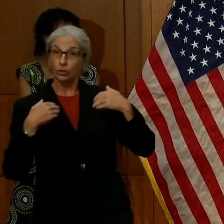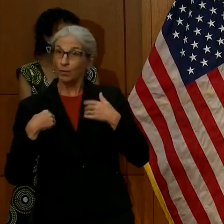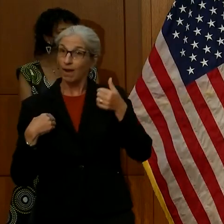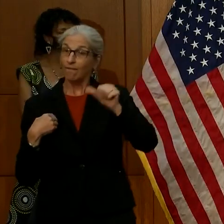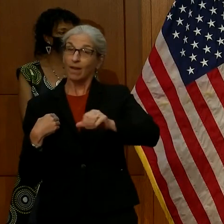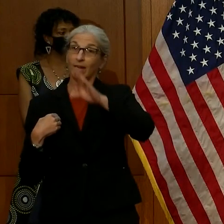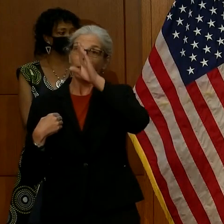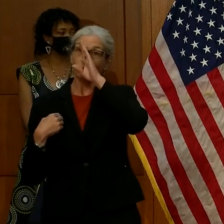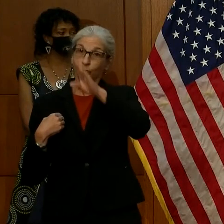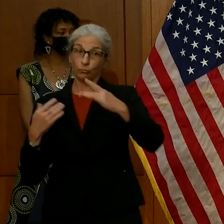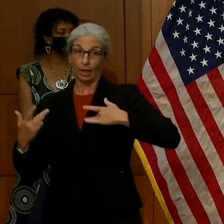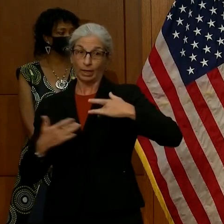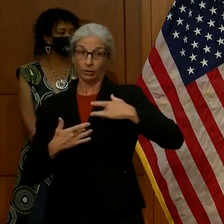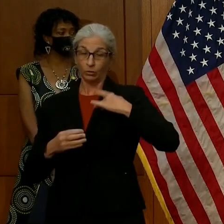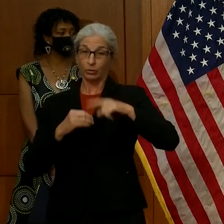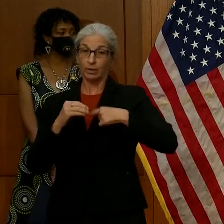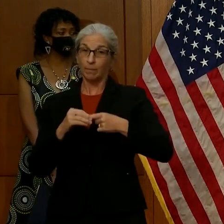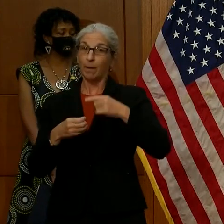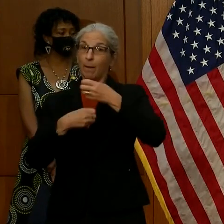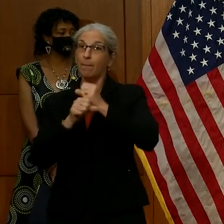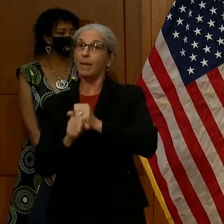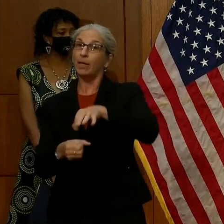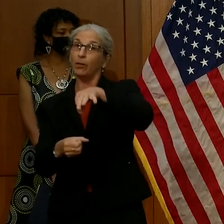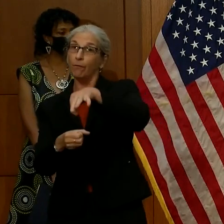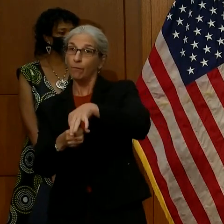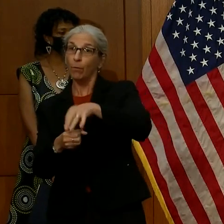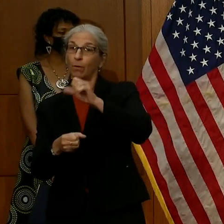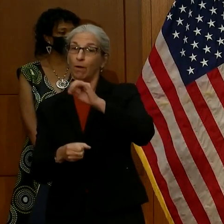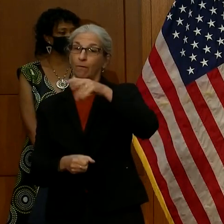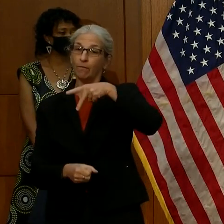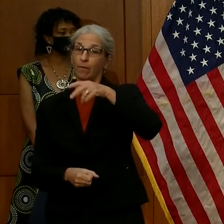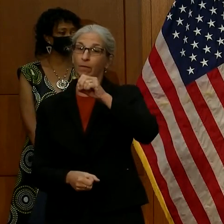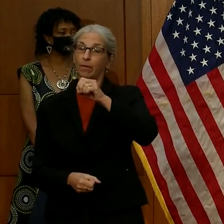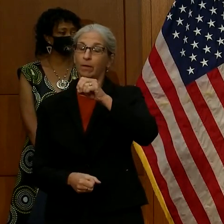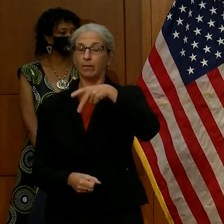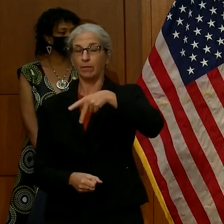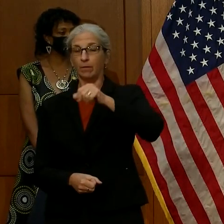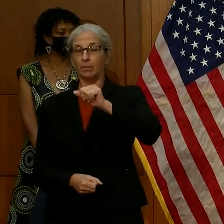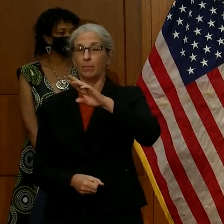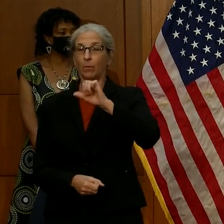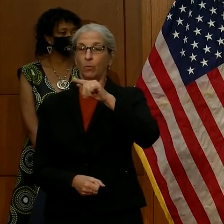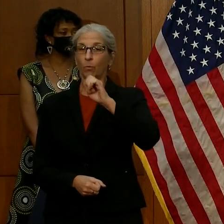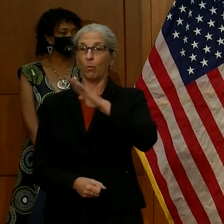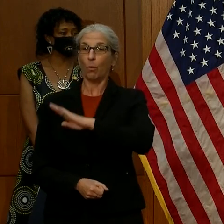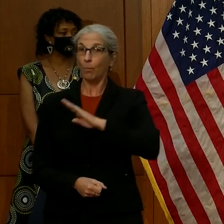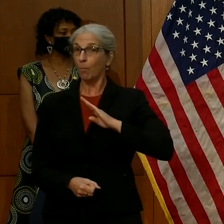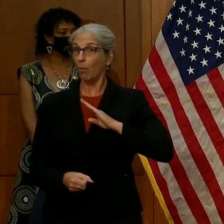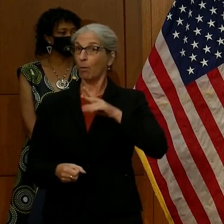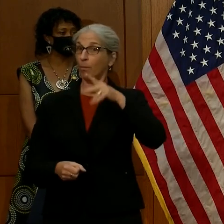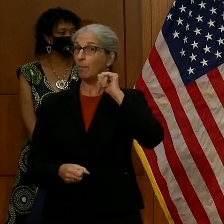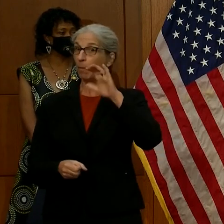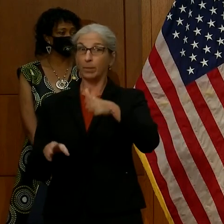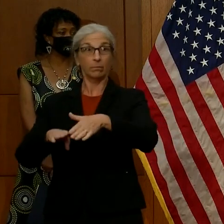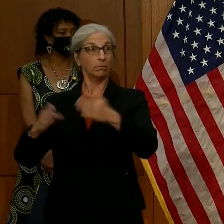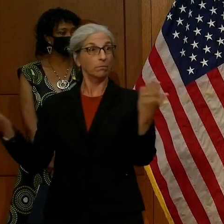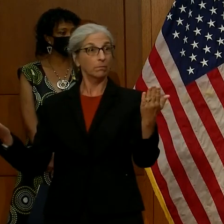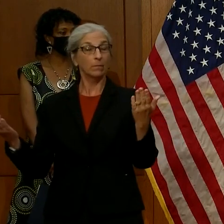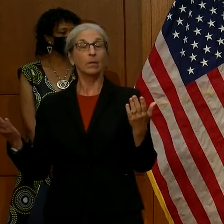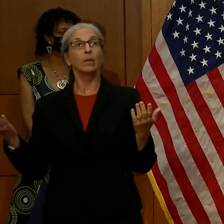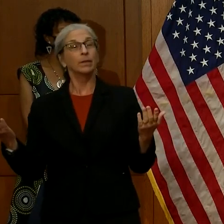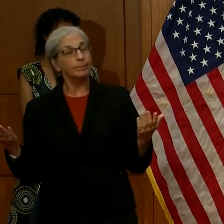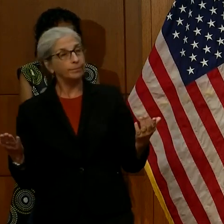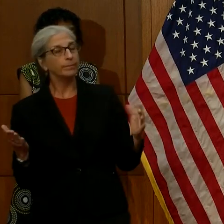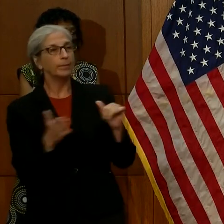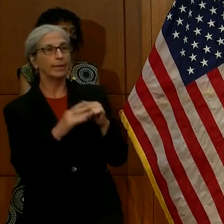public that you could share? Well, again, it's a complicated situation. And there are reasons